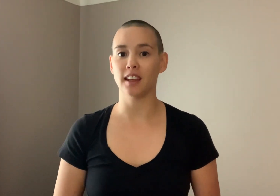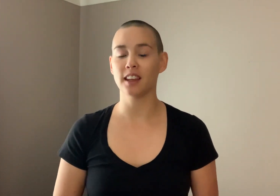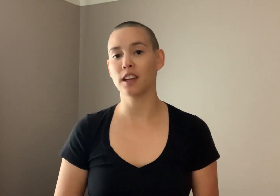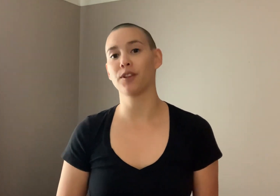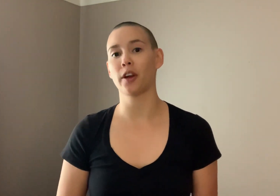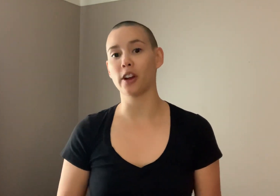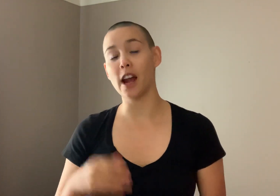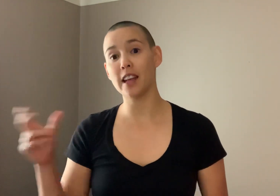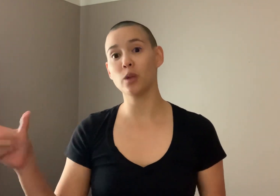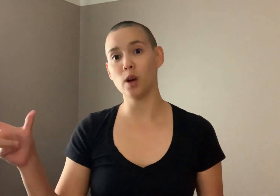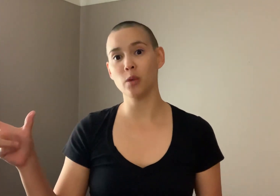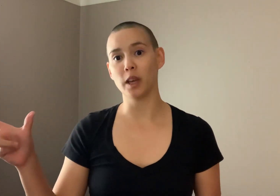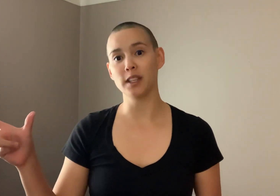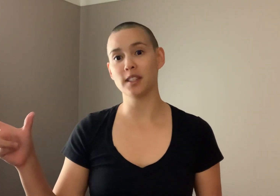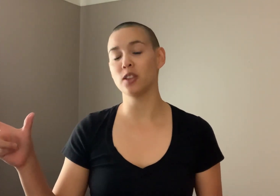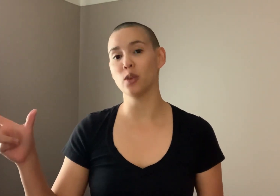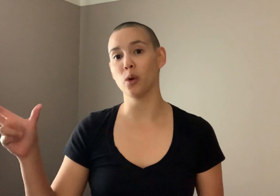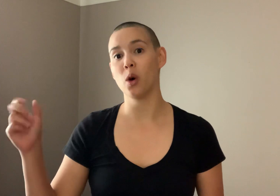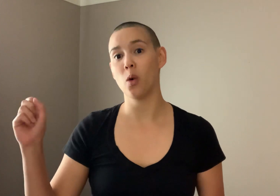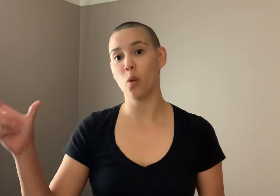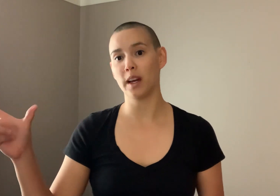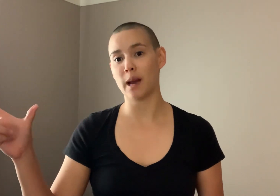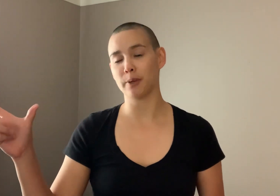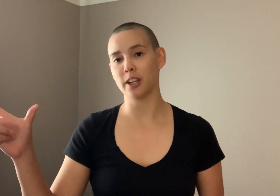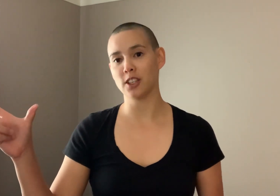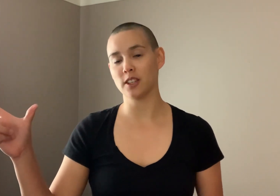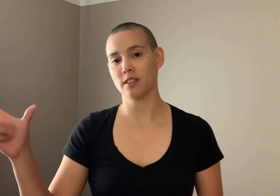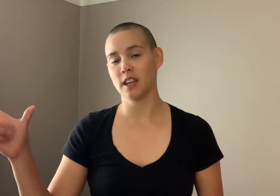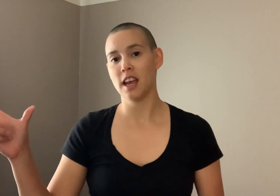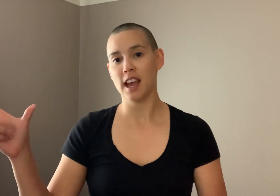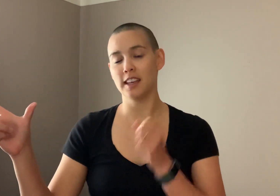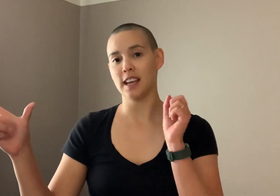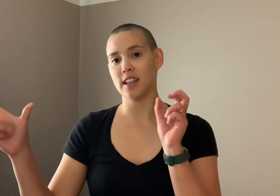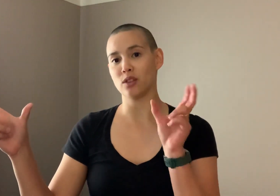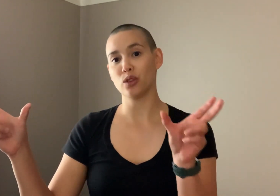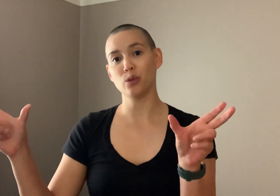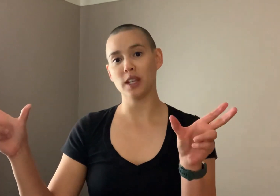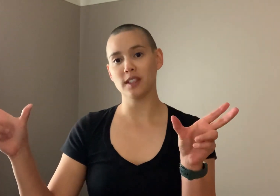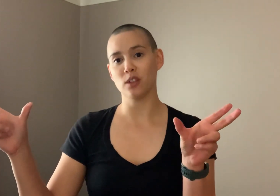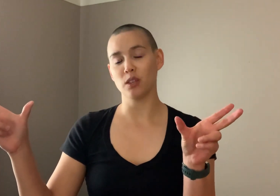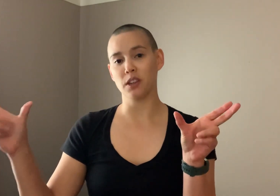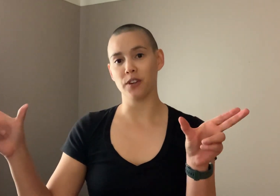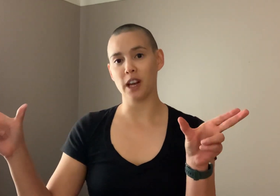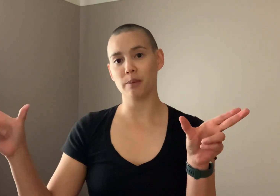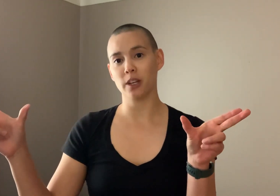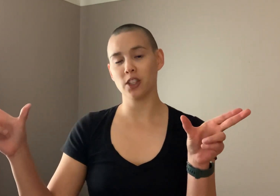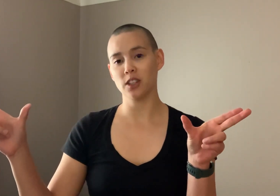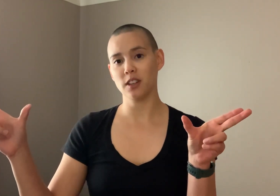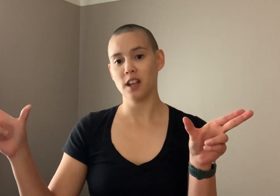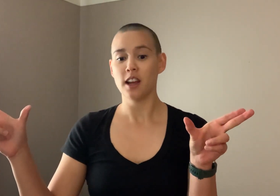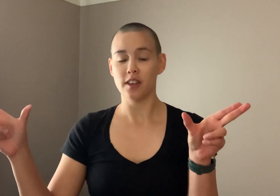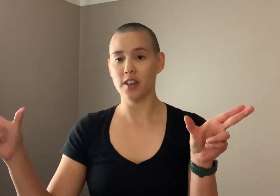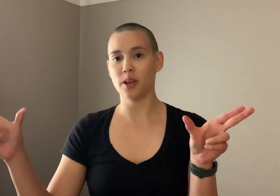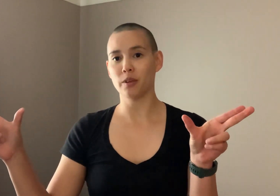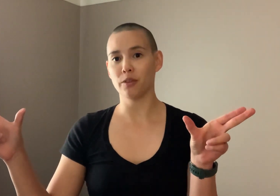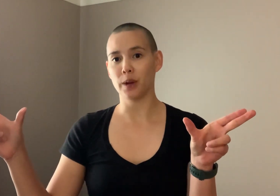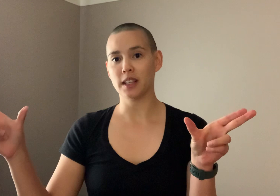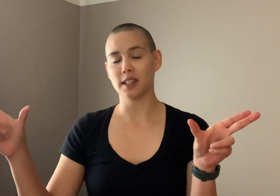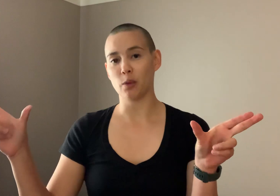if there are N1 ways to do one operation and N2 ways to do a different operation, then the number of ways that we